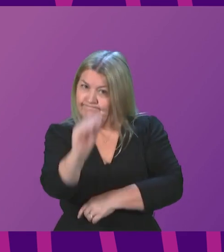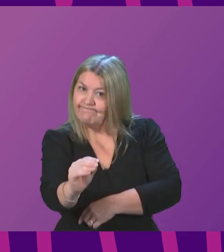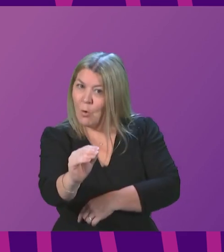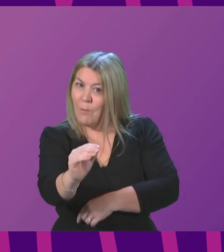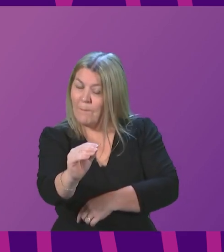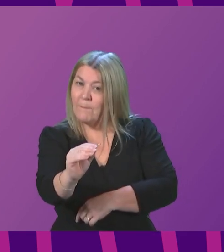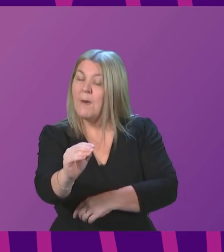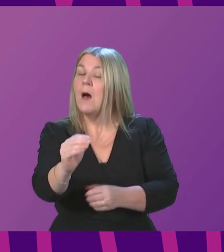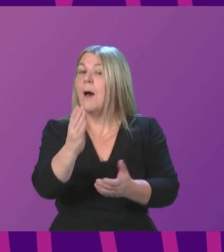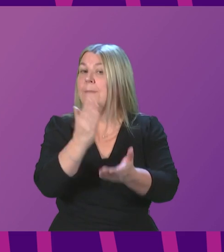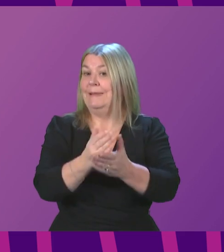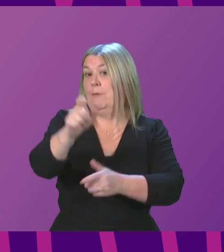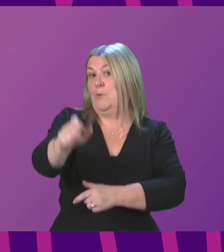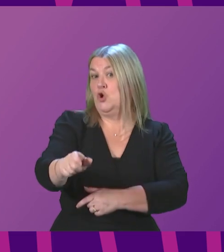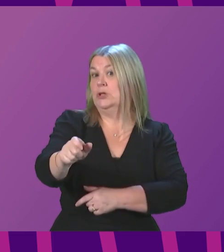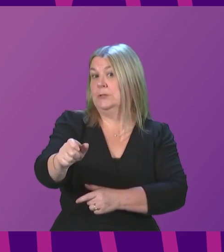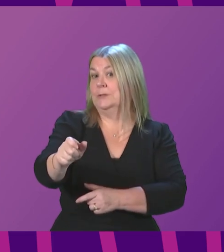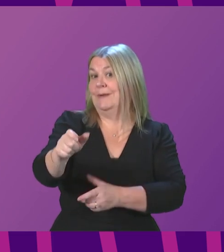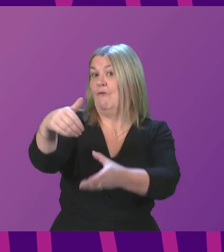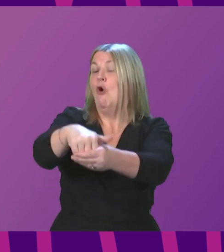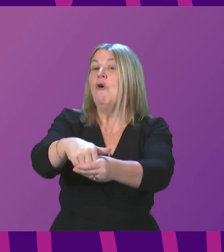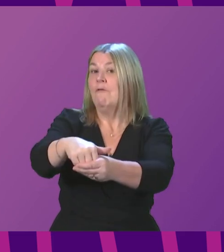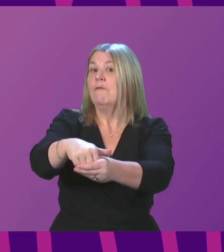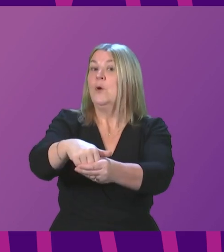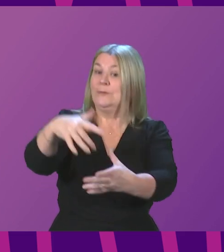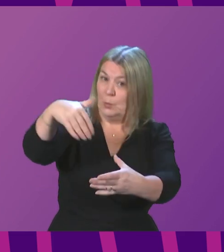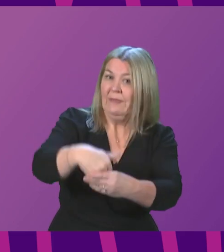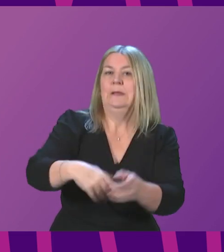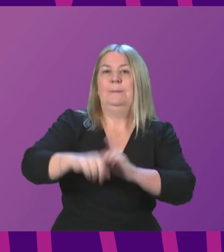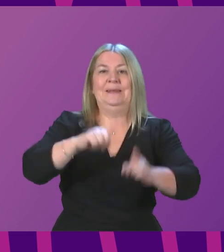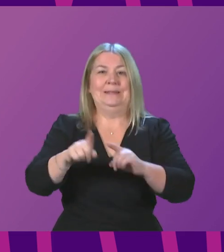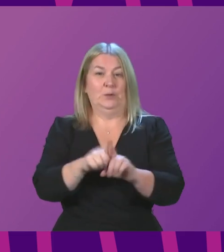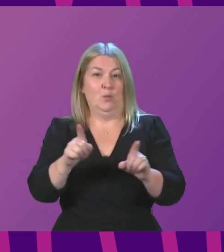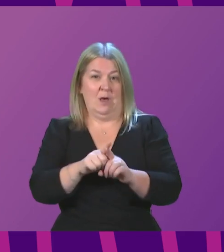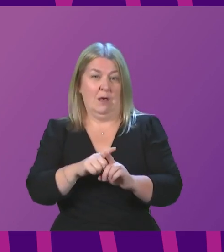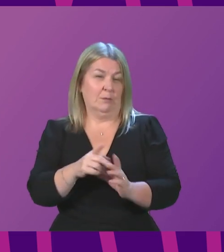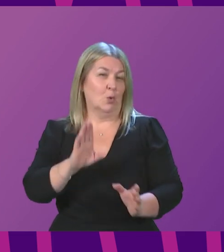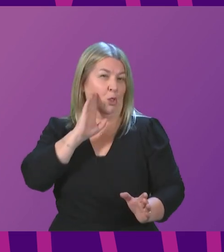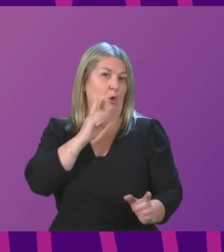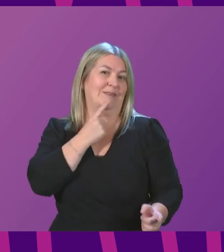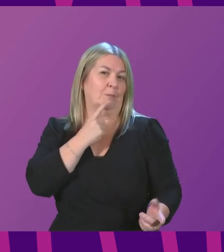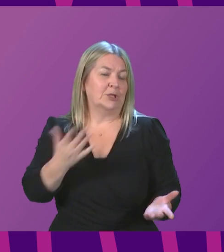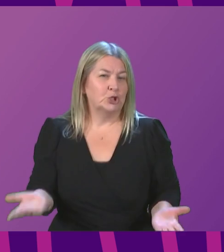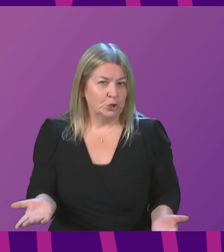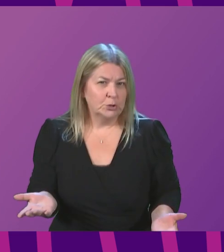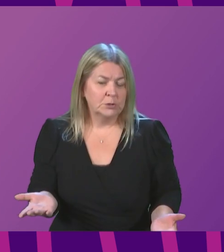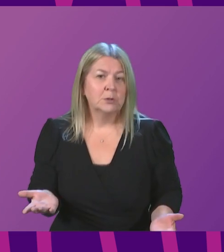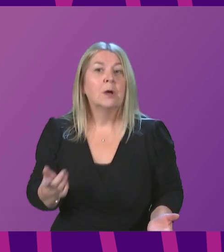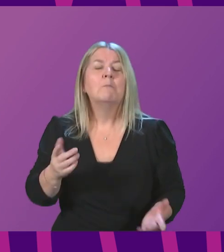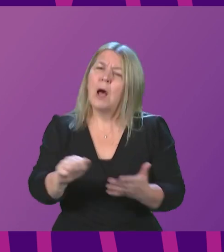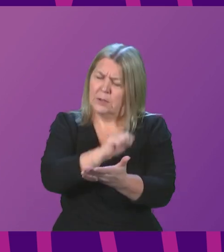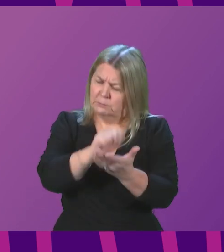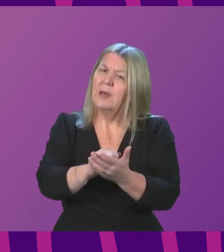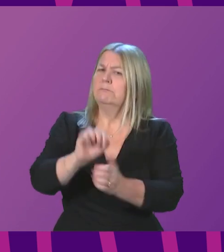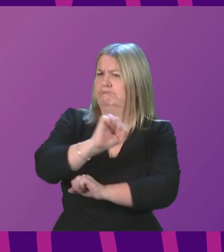present at and actively contributed to. However, let me repeat, I absolutely expect NHS Tayside to properly investigate